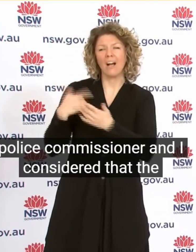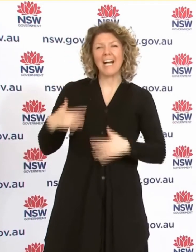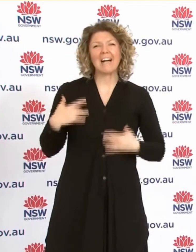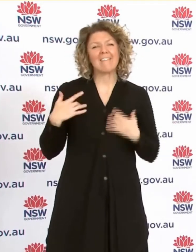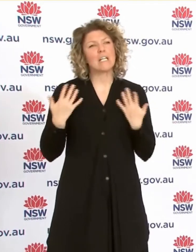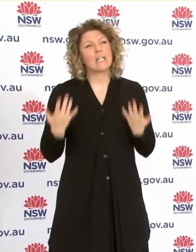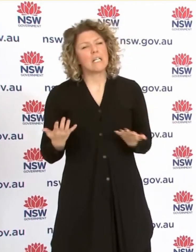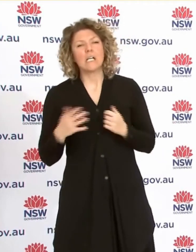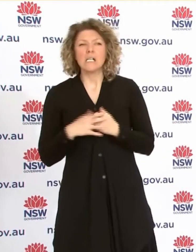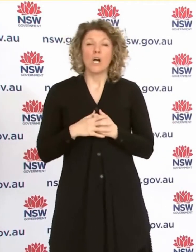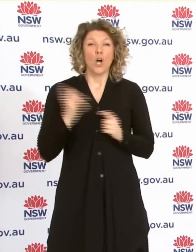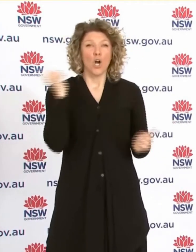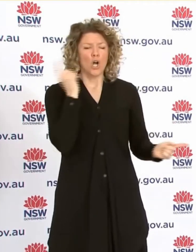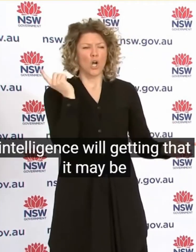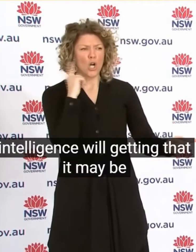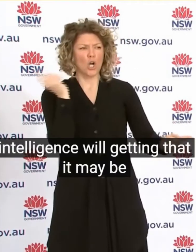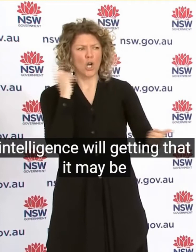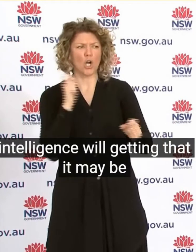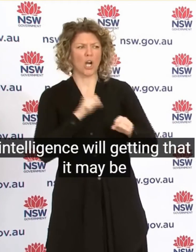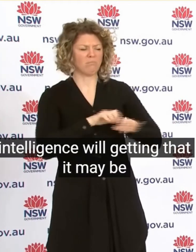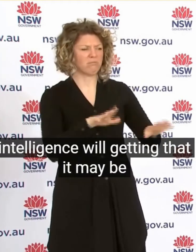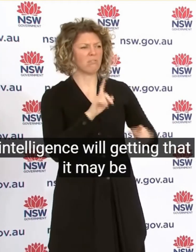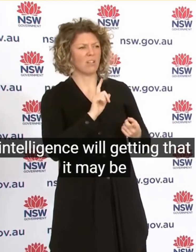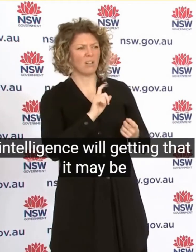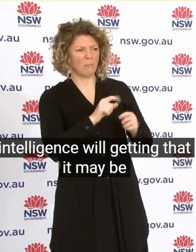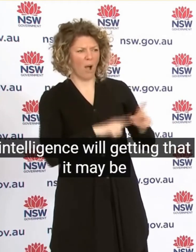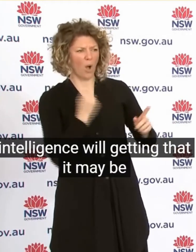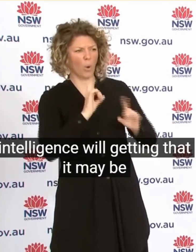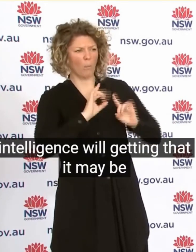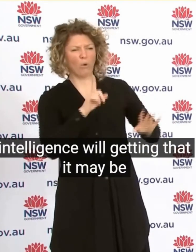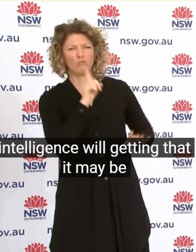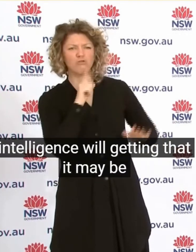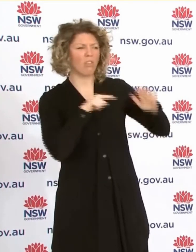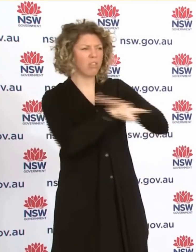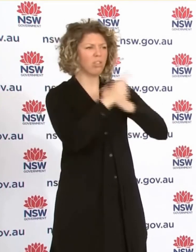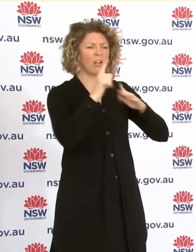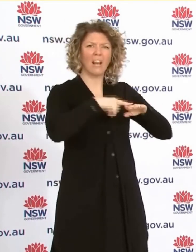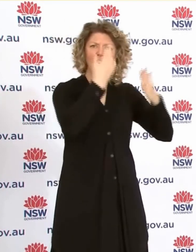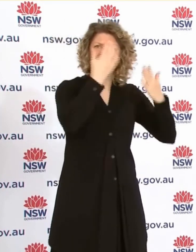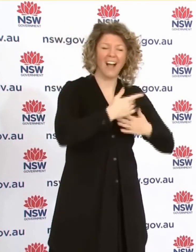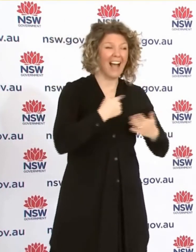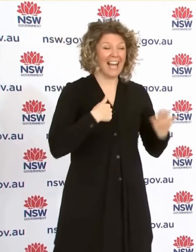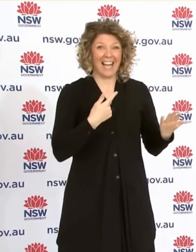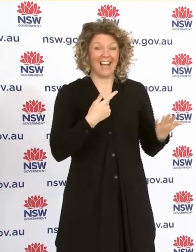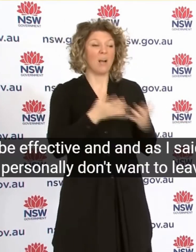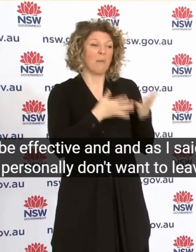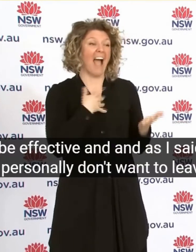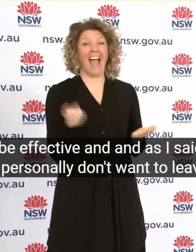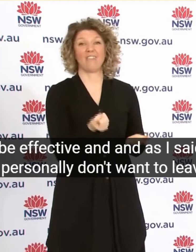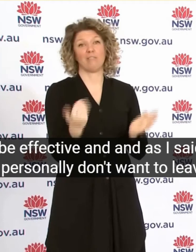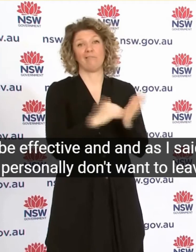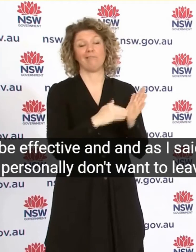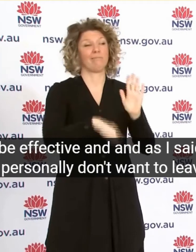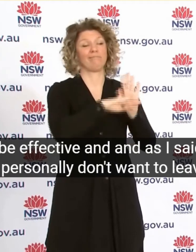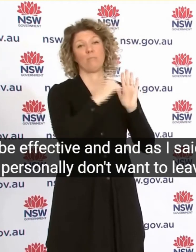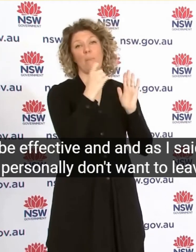Intelligence We Were Getting That It May Be Effective And May Assist And As I Said I Personally Don't Want To Leave Any Stone Unt